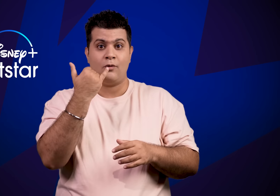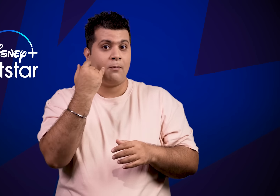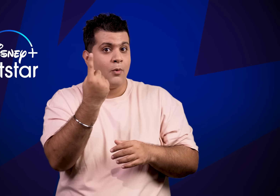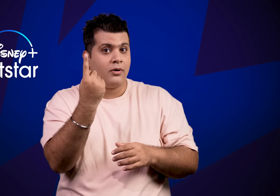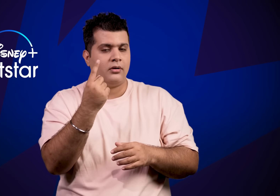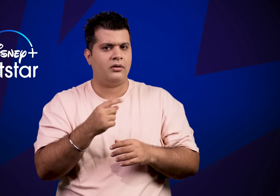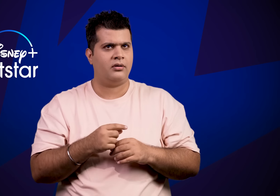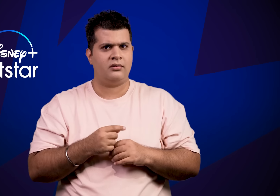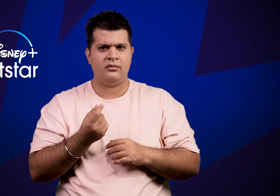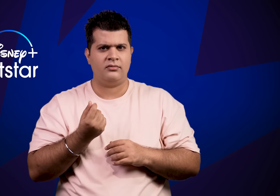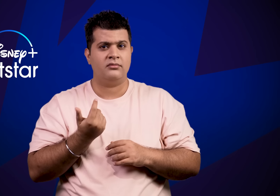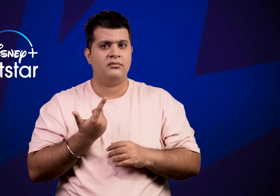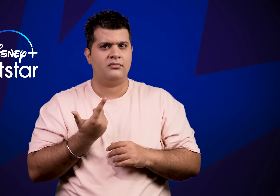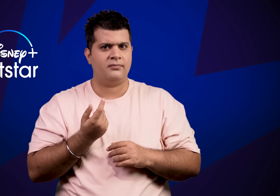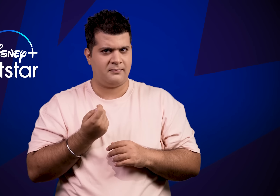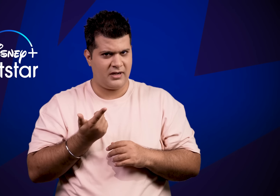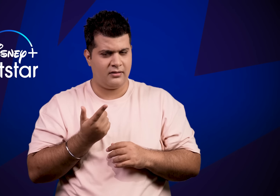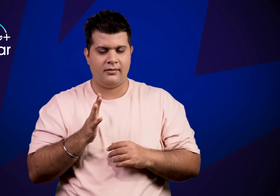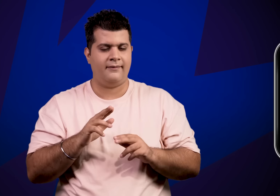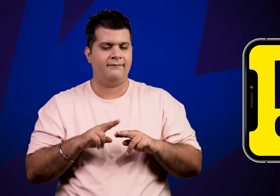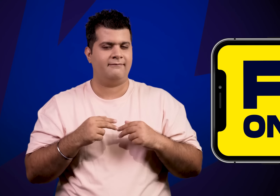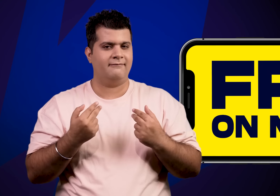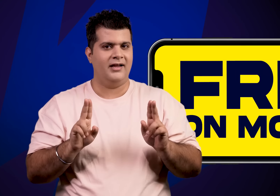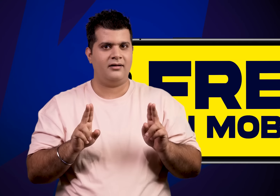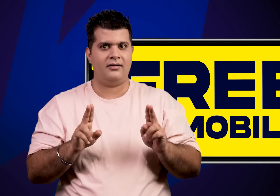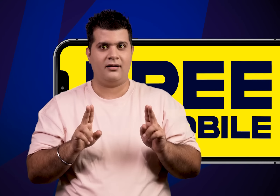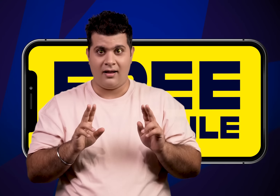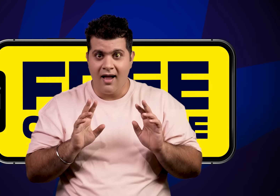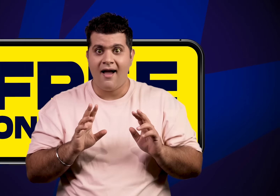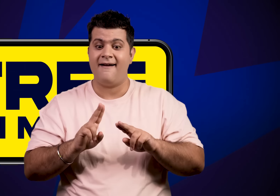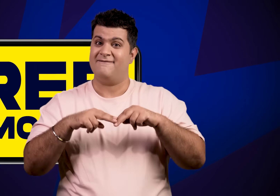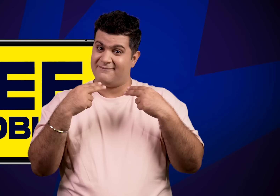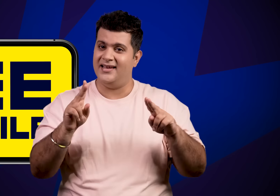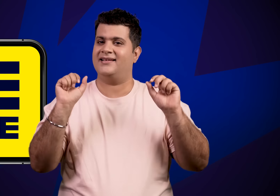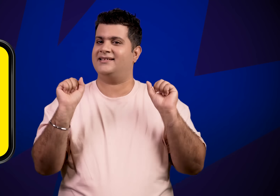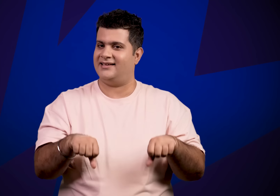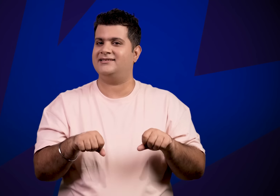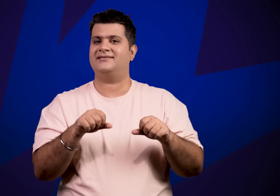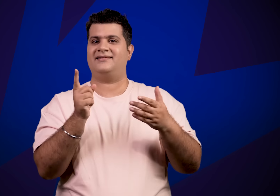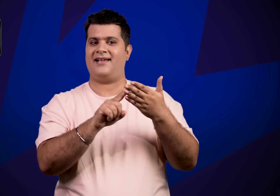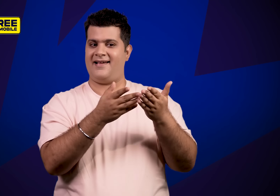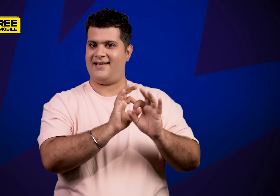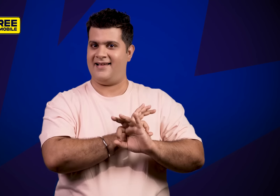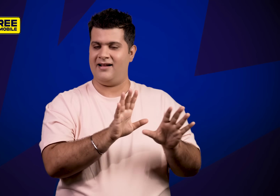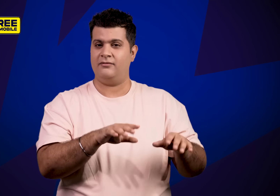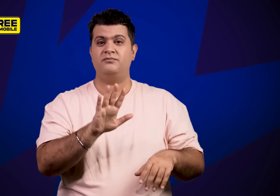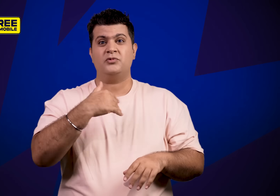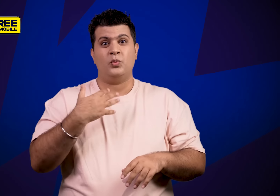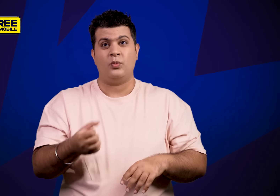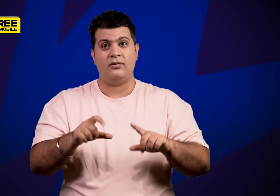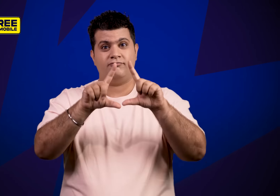It's free on mobile. You do not have to pay. You can watch it for free. You